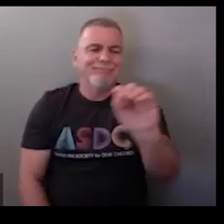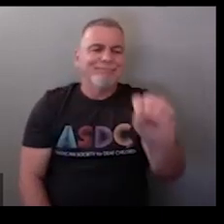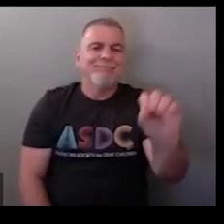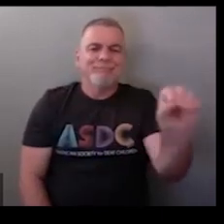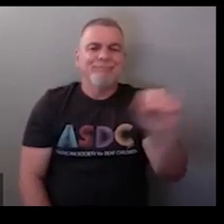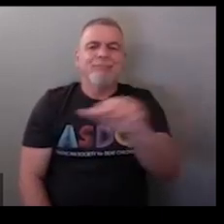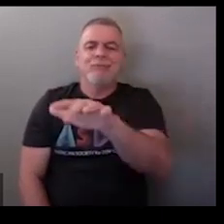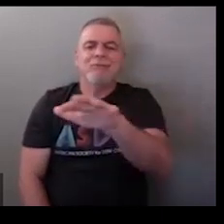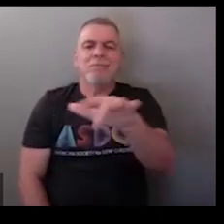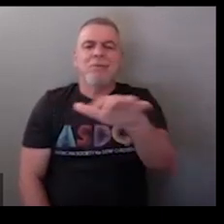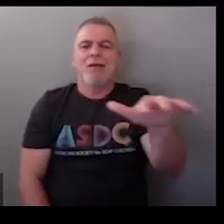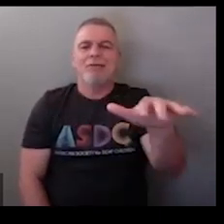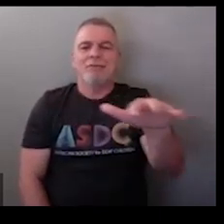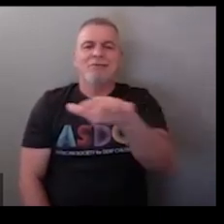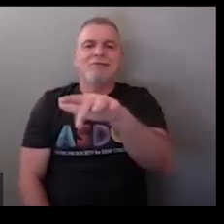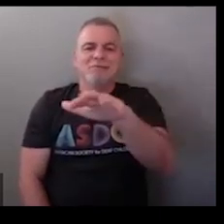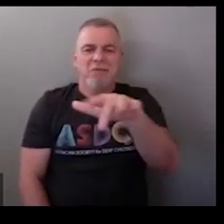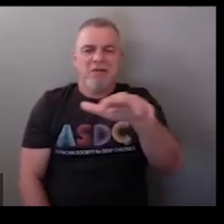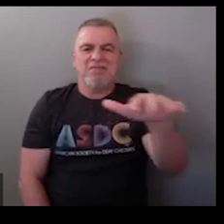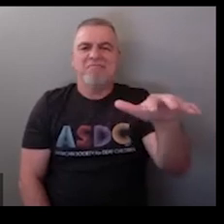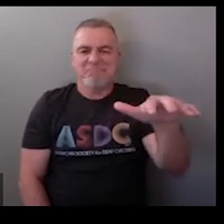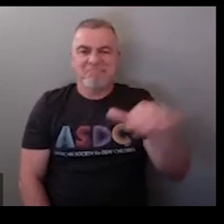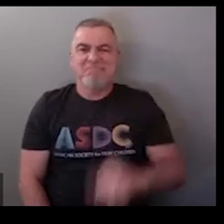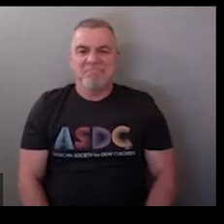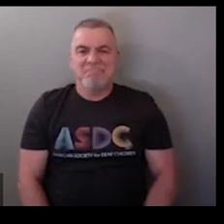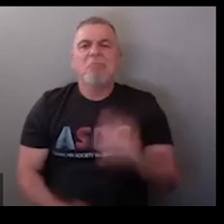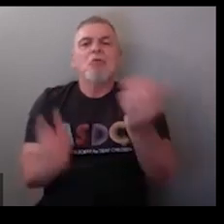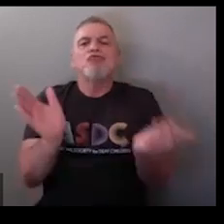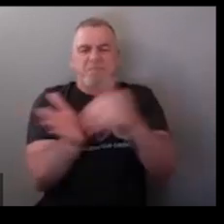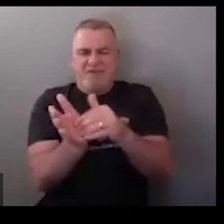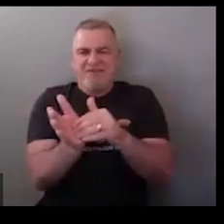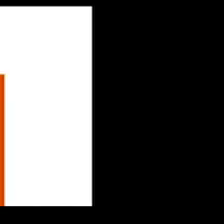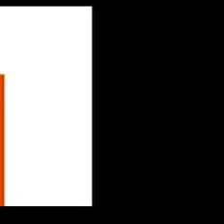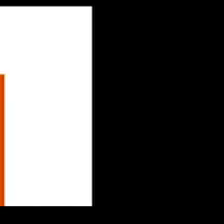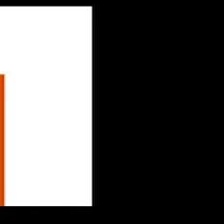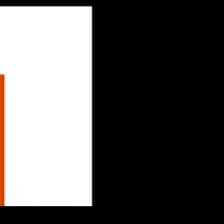because the little movements of the fingers signify every letter in the word